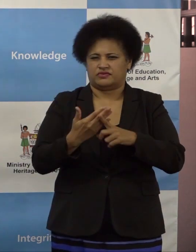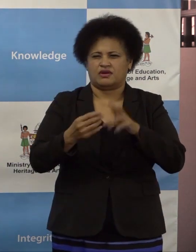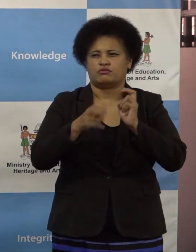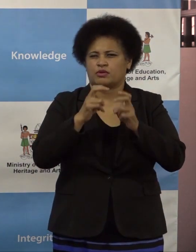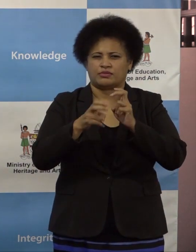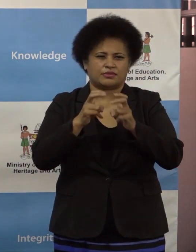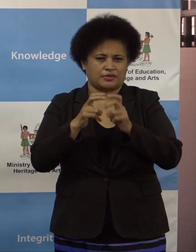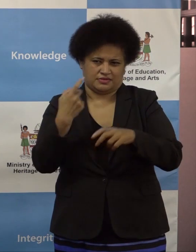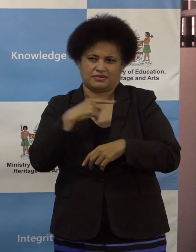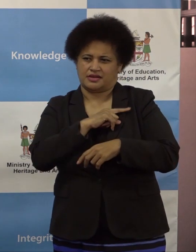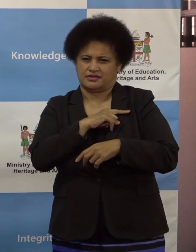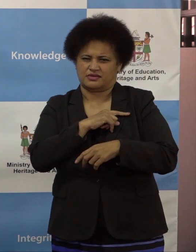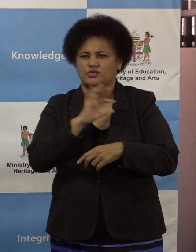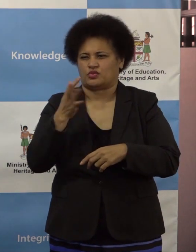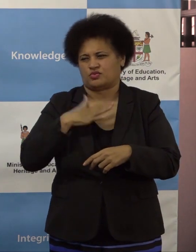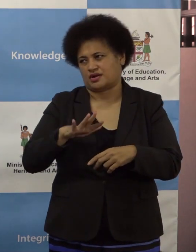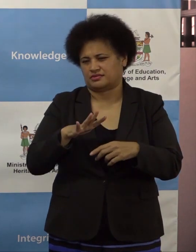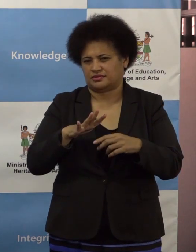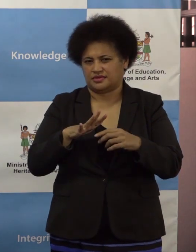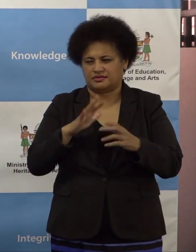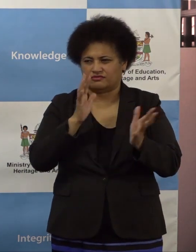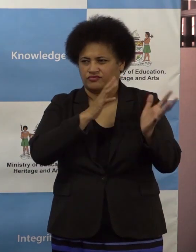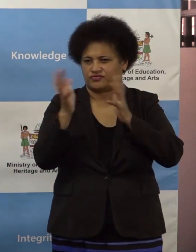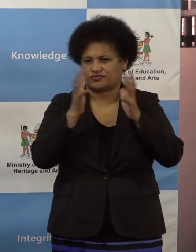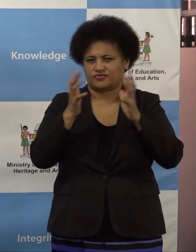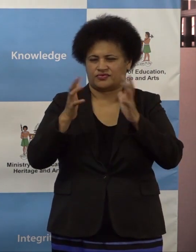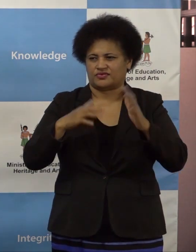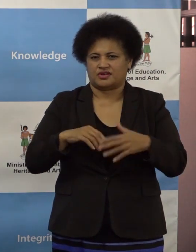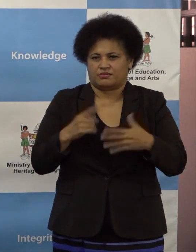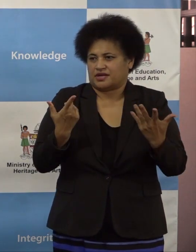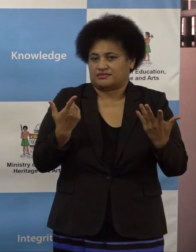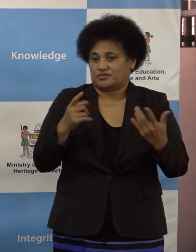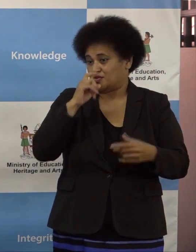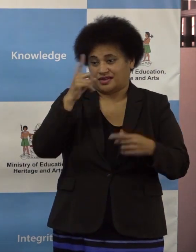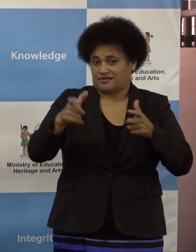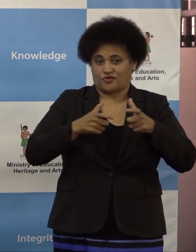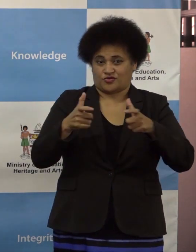last thing we want is a cyclone. Which is again, it's not in our hands, right?